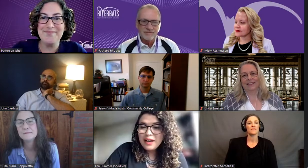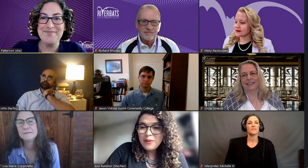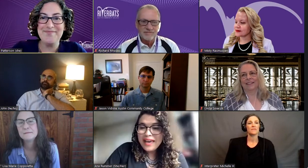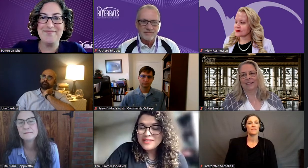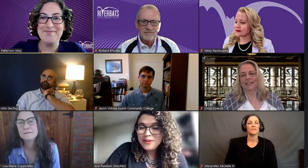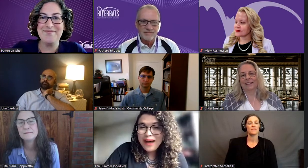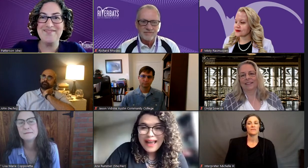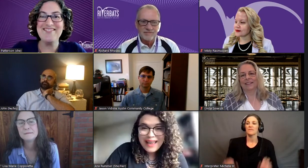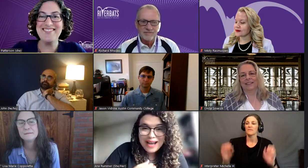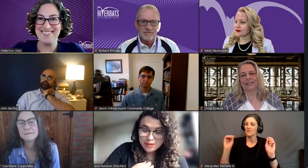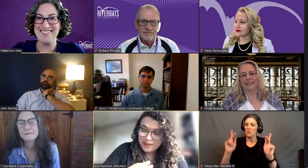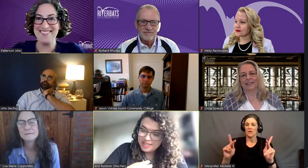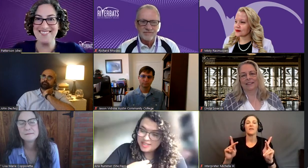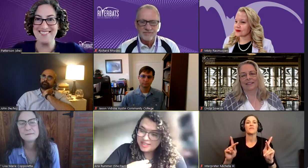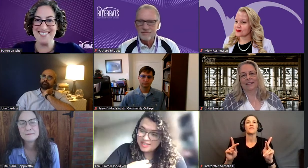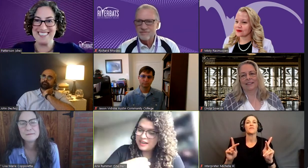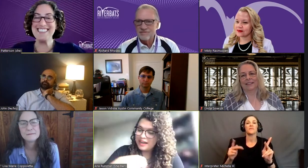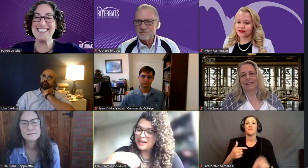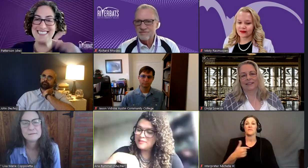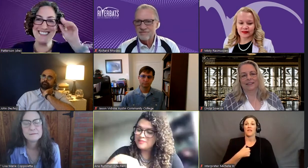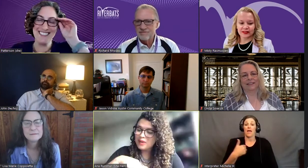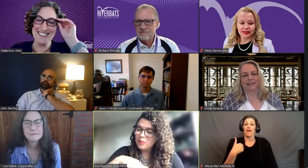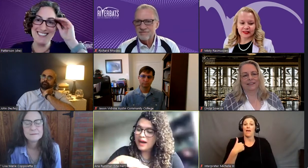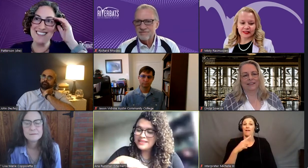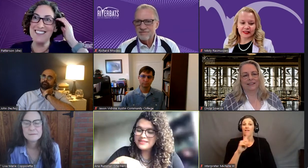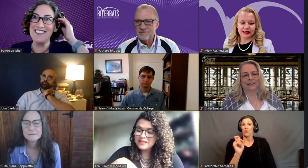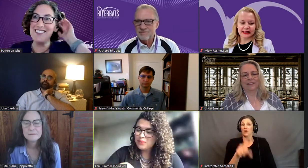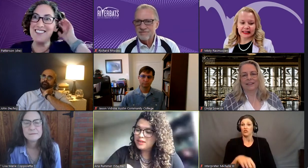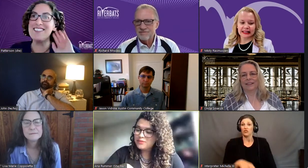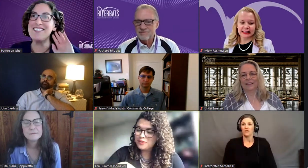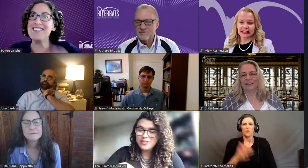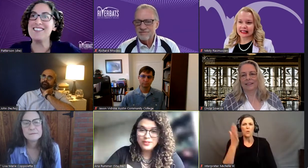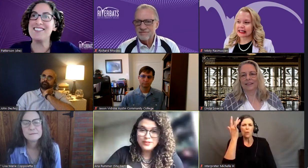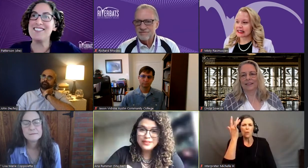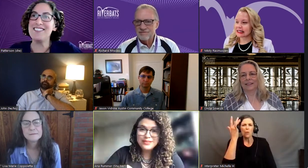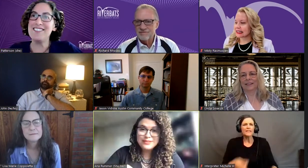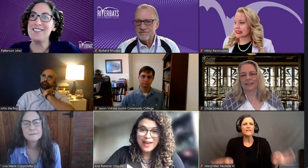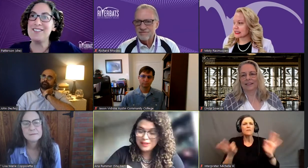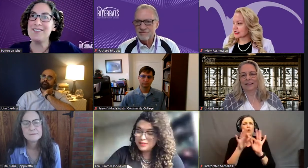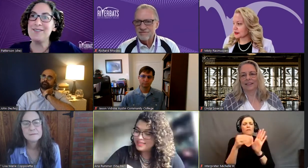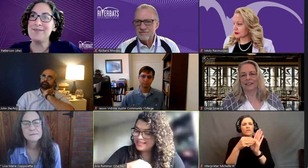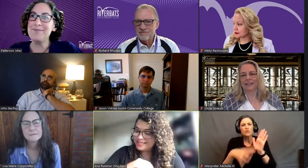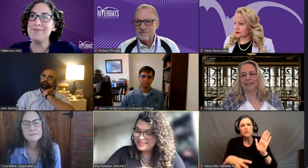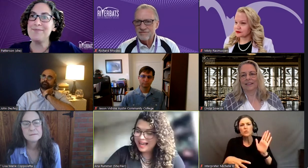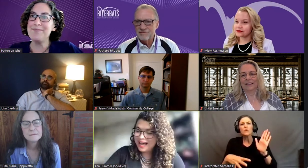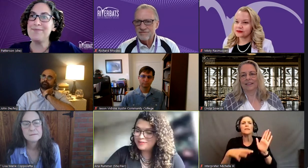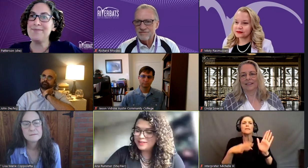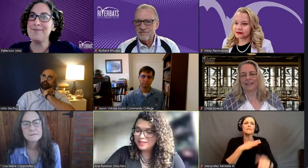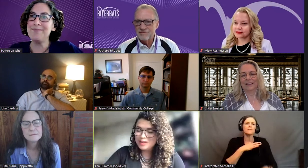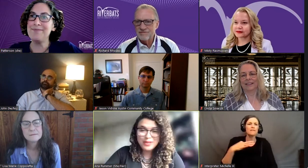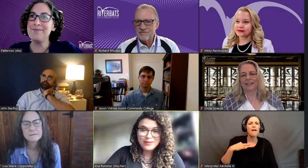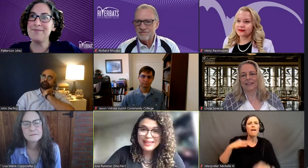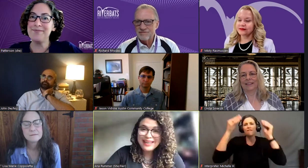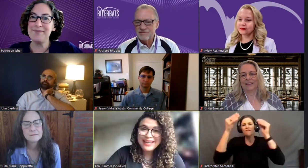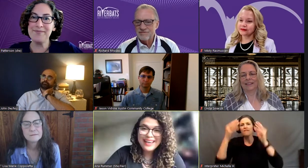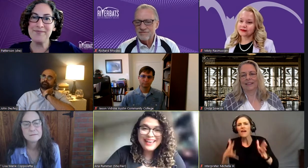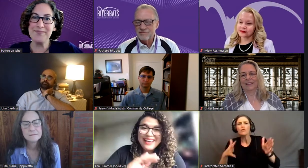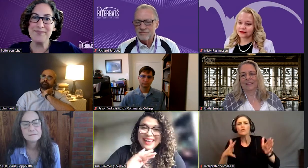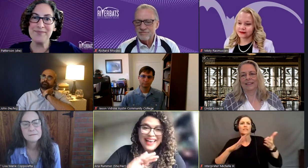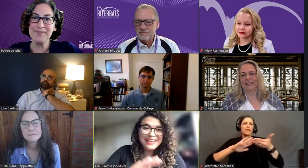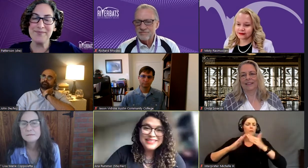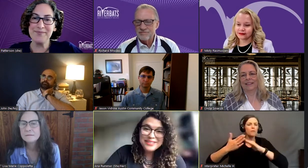Okay, so I have a question. Why is it important for students, faculty, staff, the community,